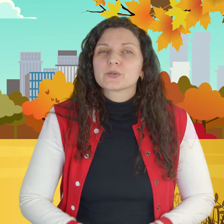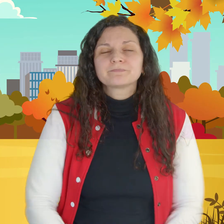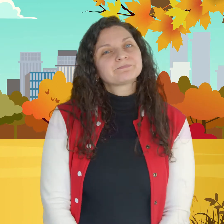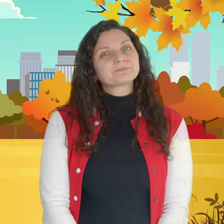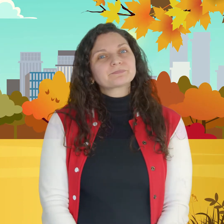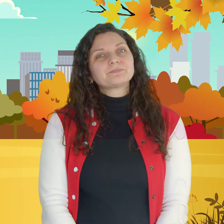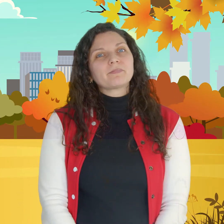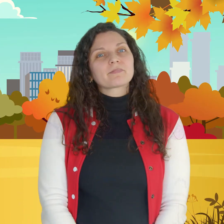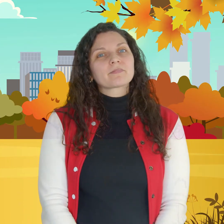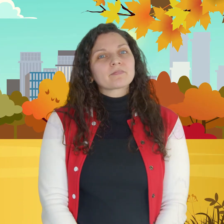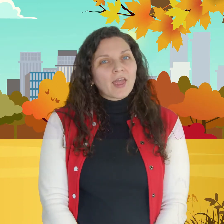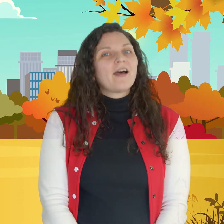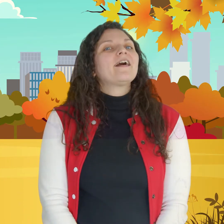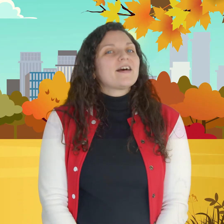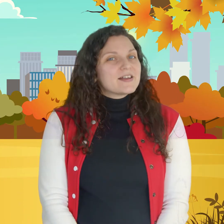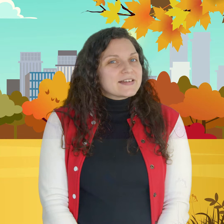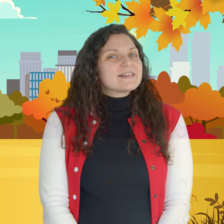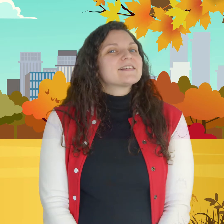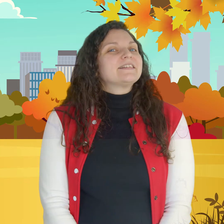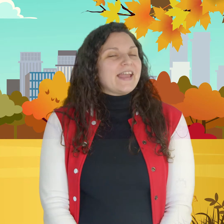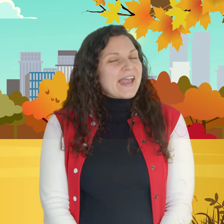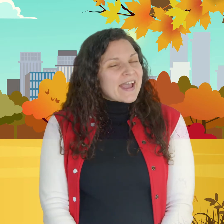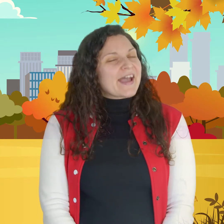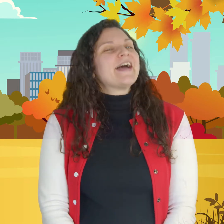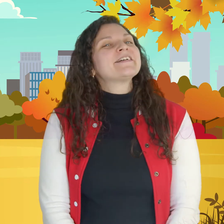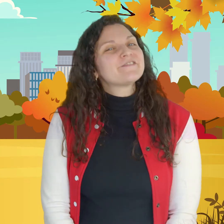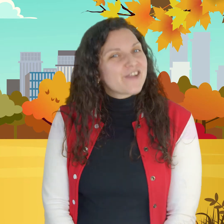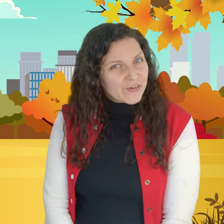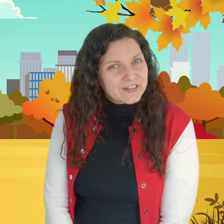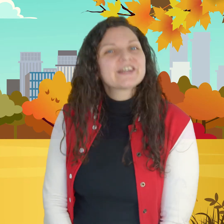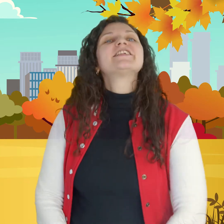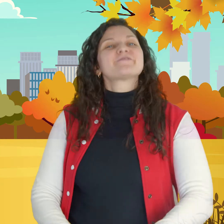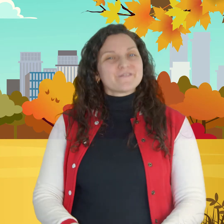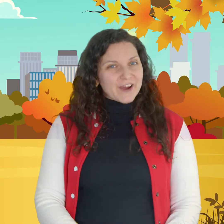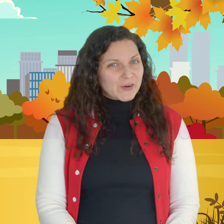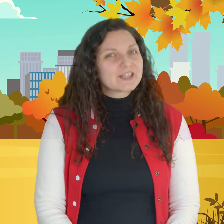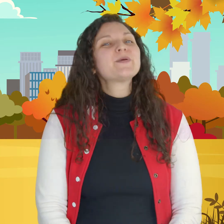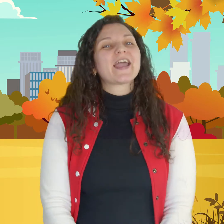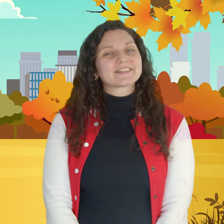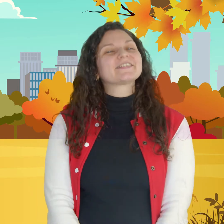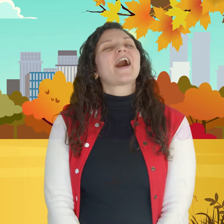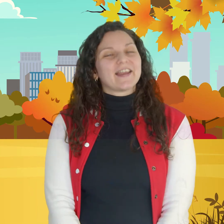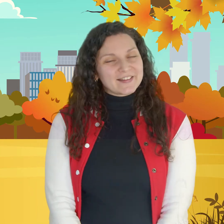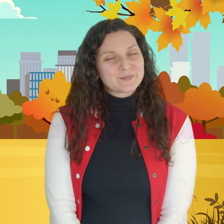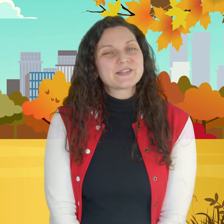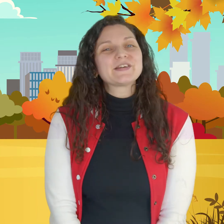yeah very good very good pics I like them too